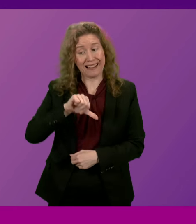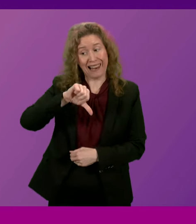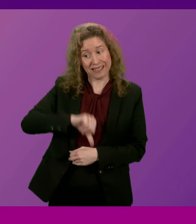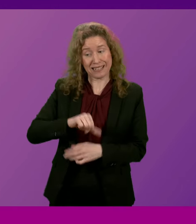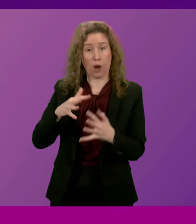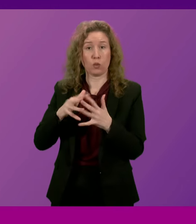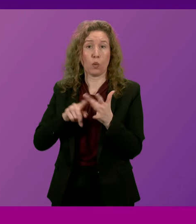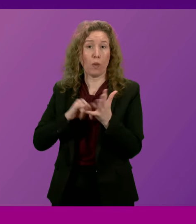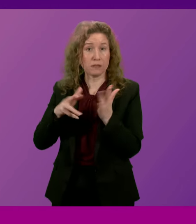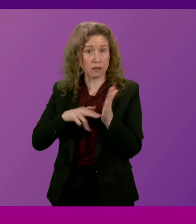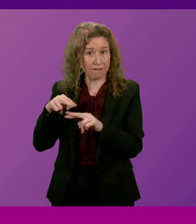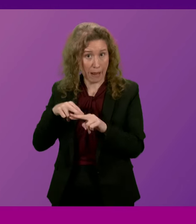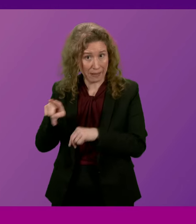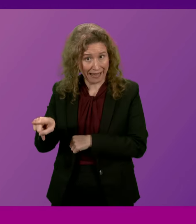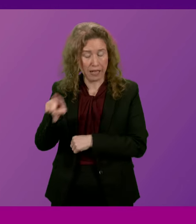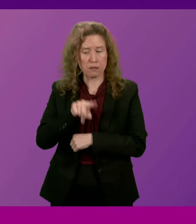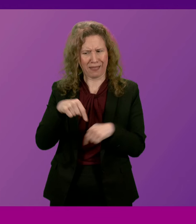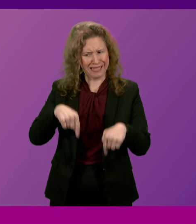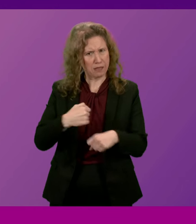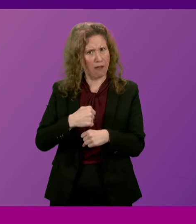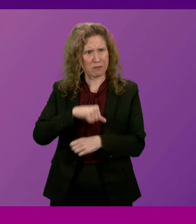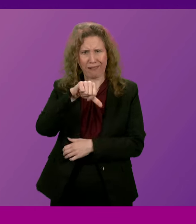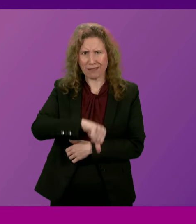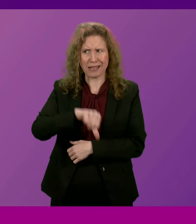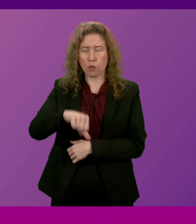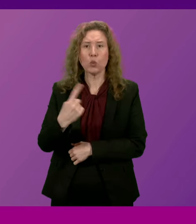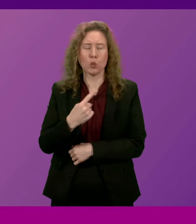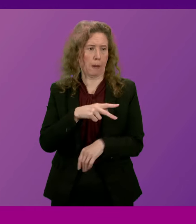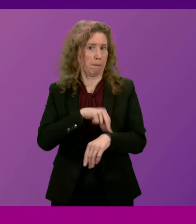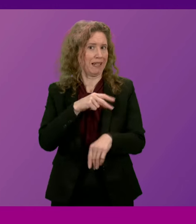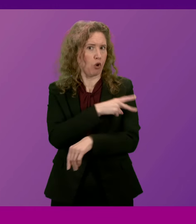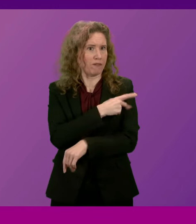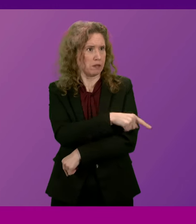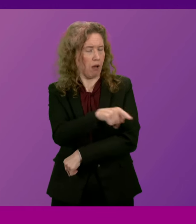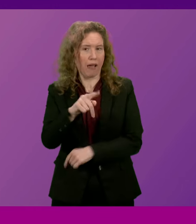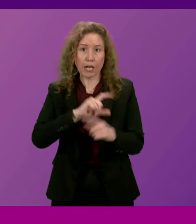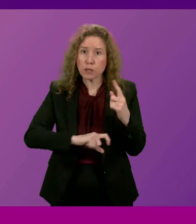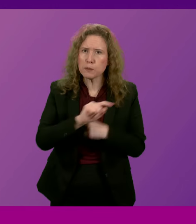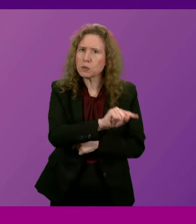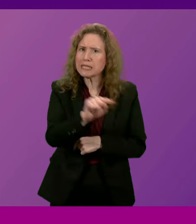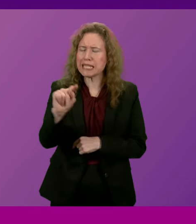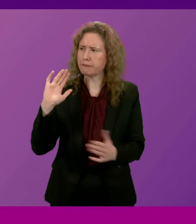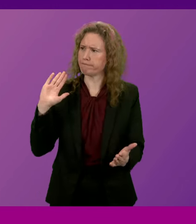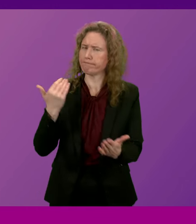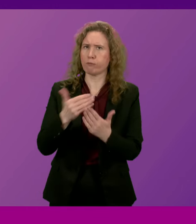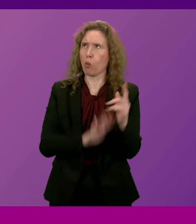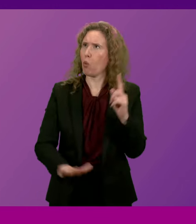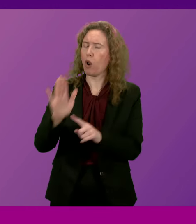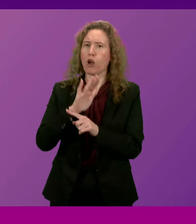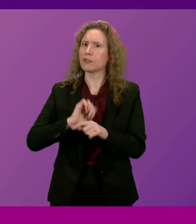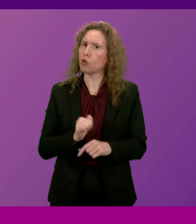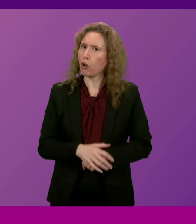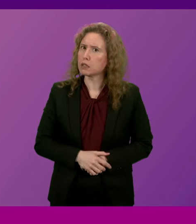the Wilson family, this government have been letting down police officers and the communities they serve right across Scotland.